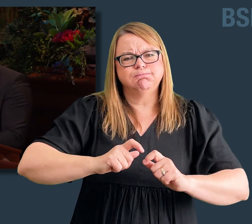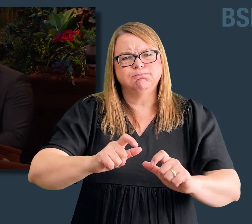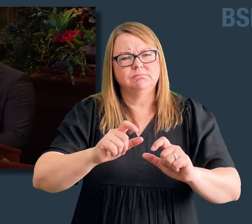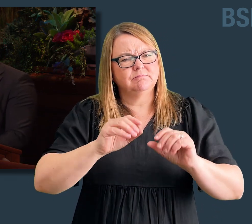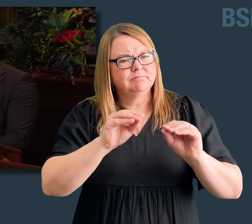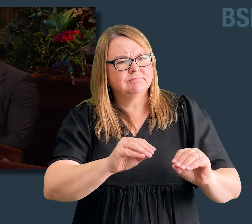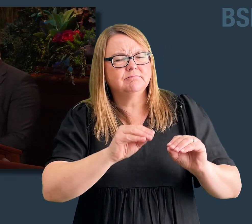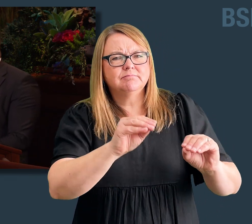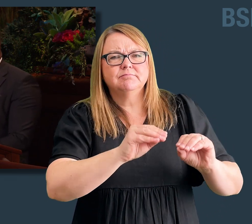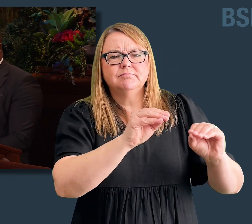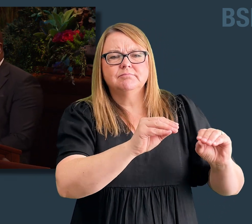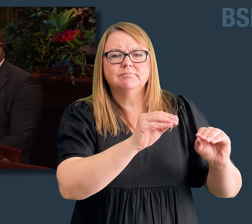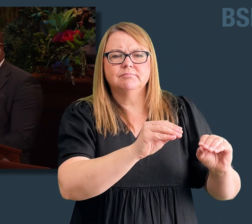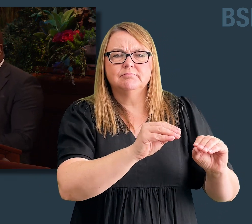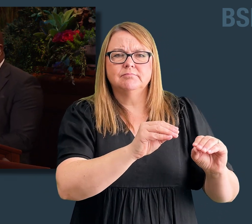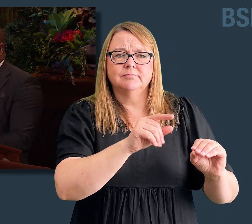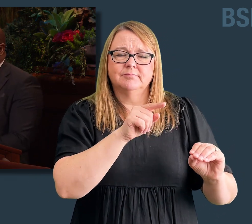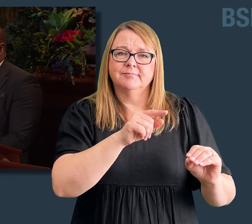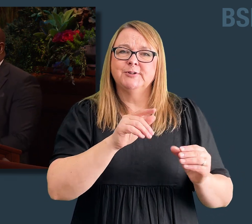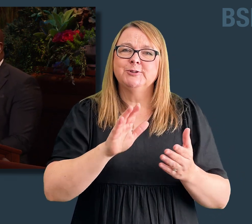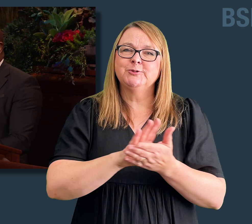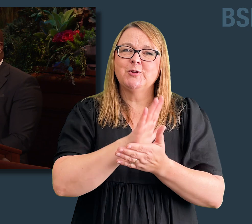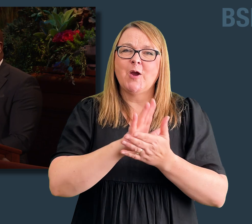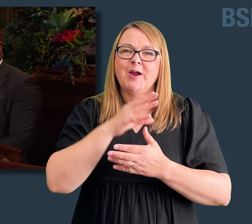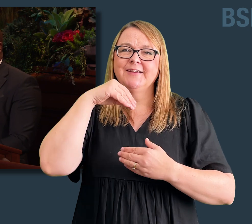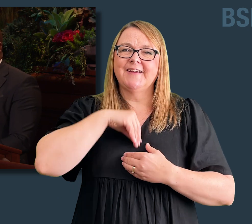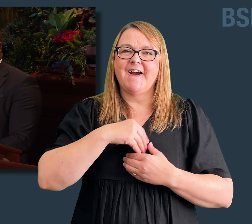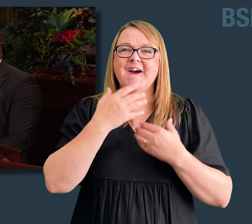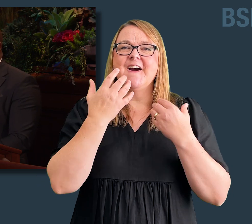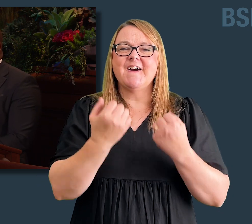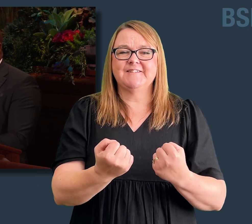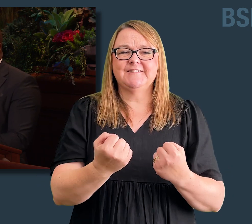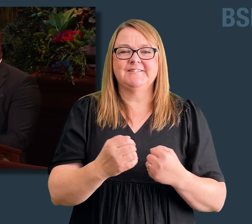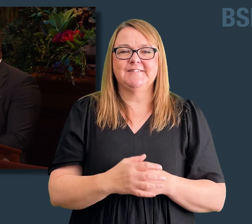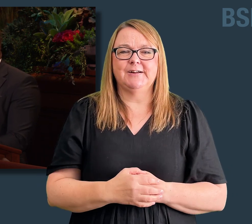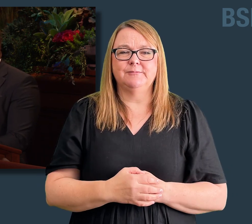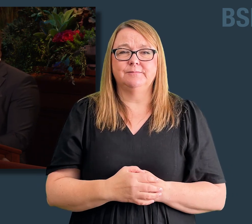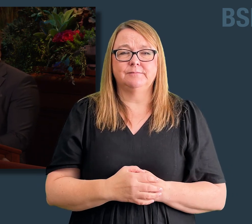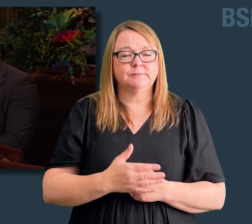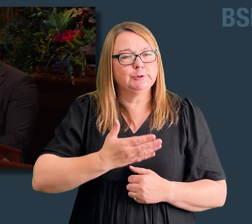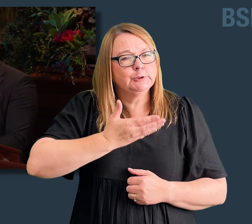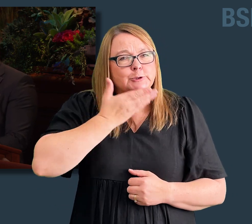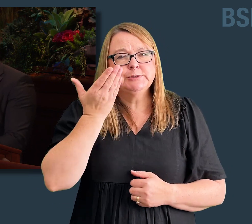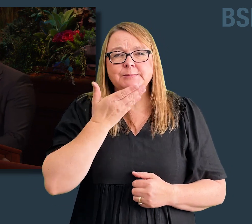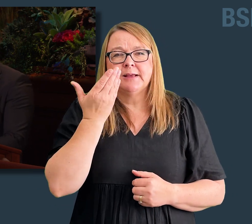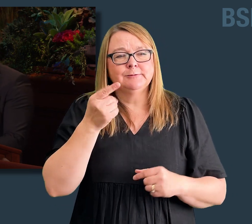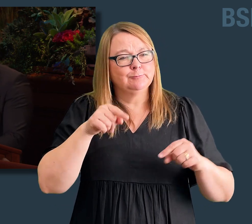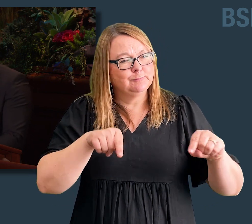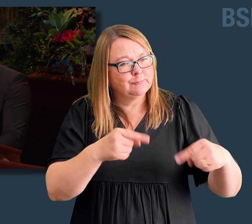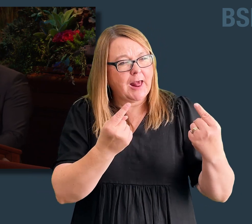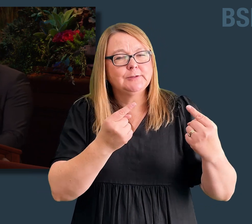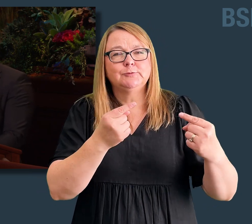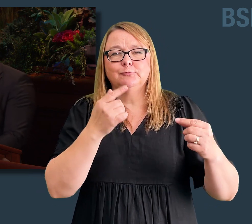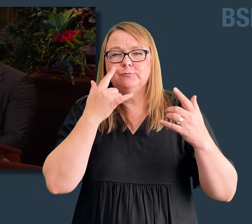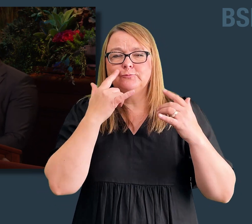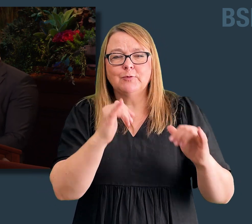labors produced great joy in Alma, even in trial and troubles of every kind. You see,